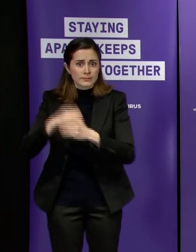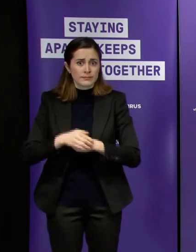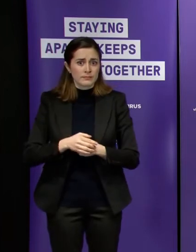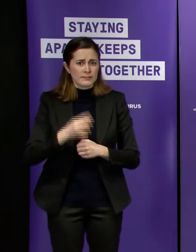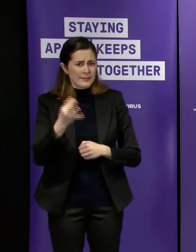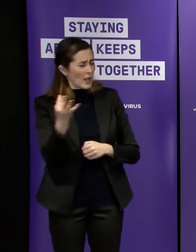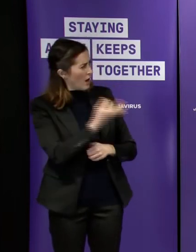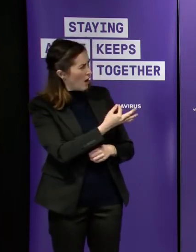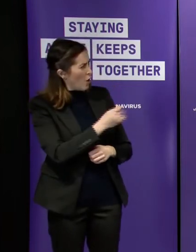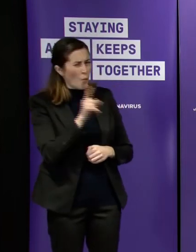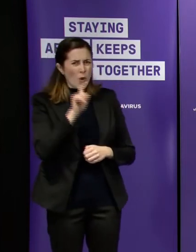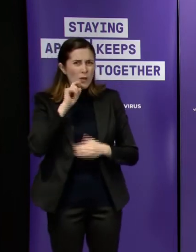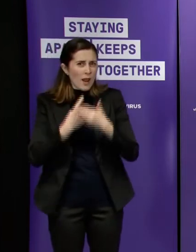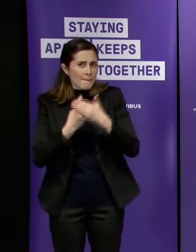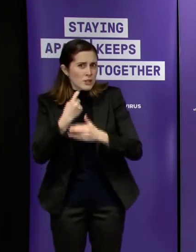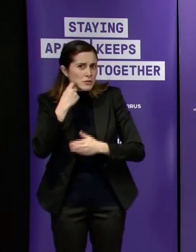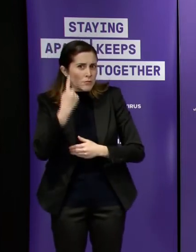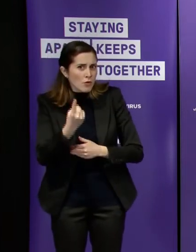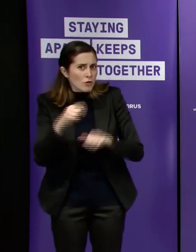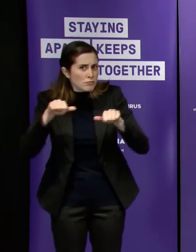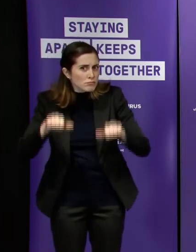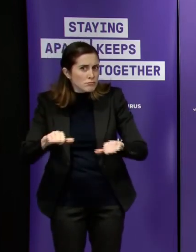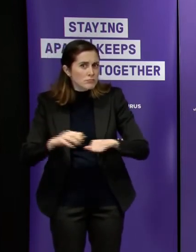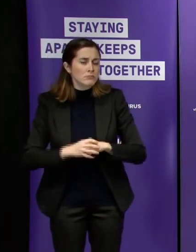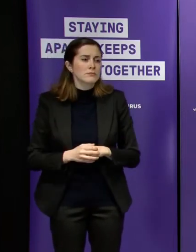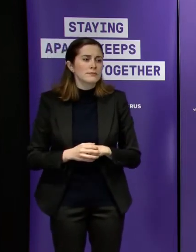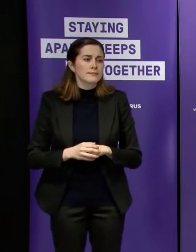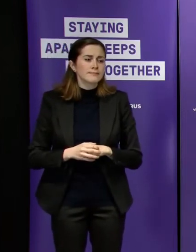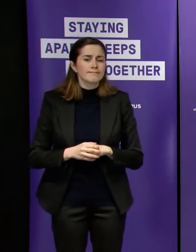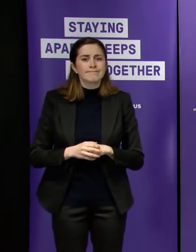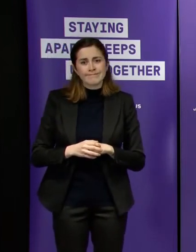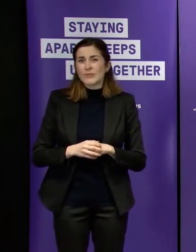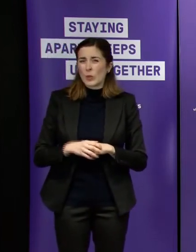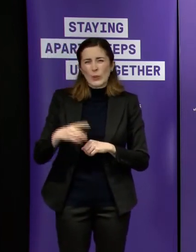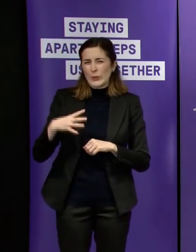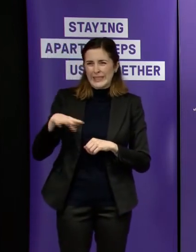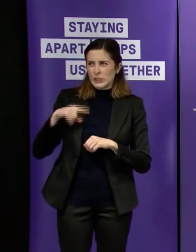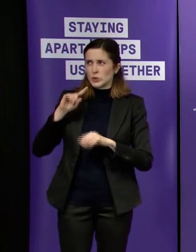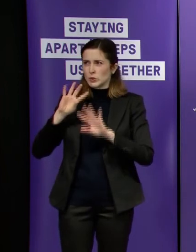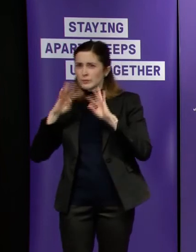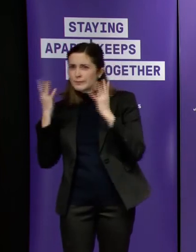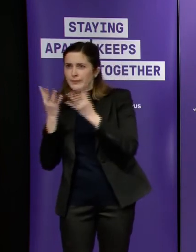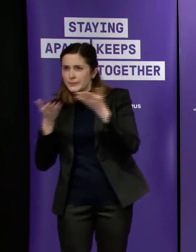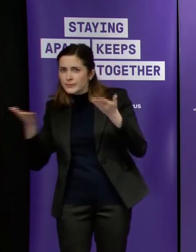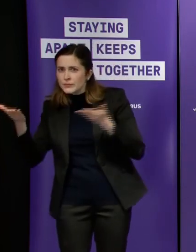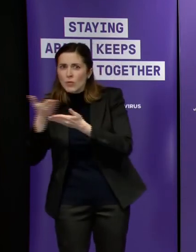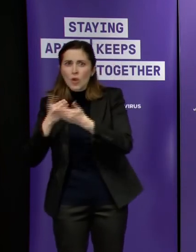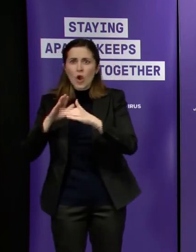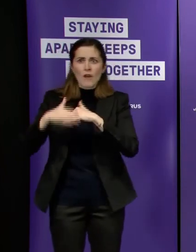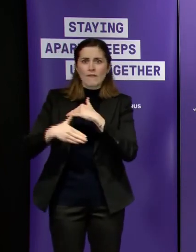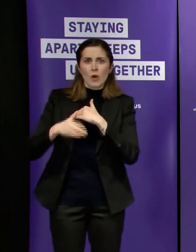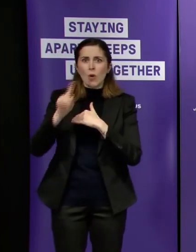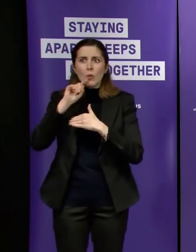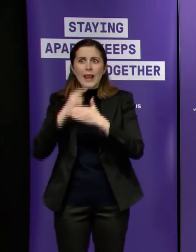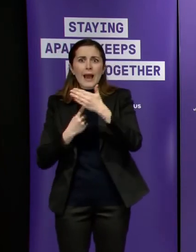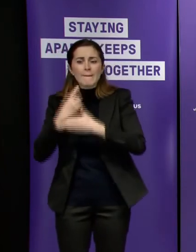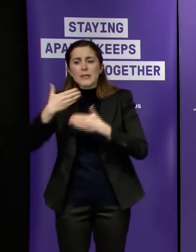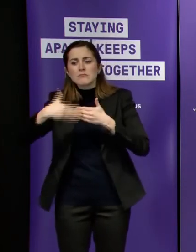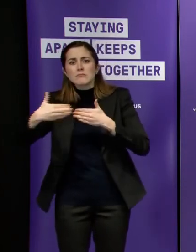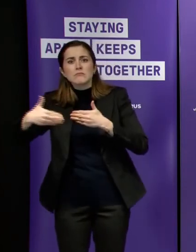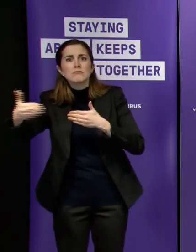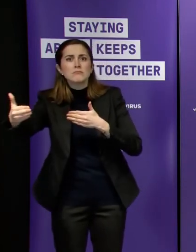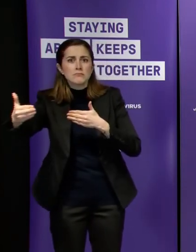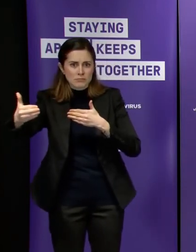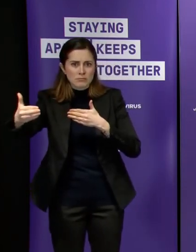well i think that there needs just to be a really clear acknowledgement of all the different knock-ons and we'll provide we already have provided and we'll provide some further